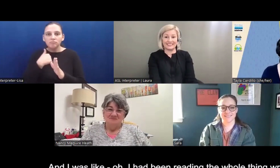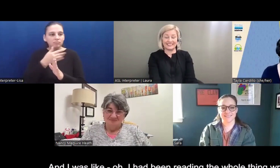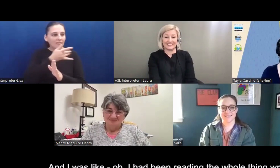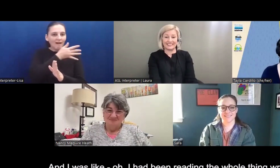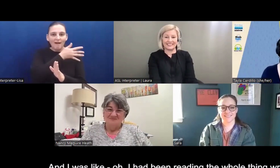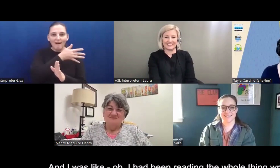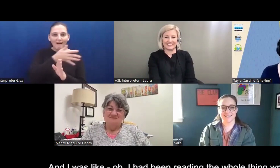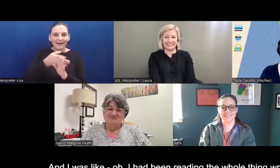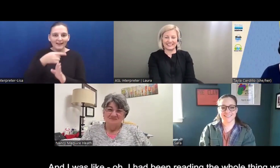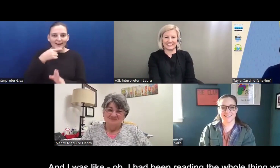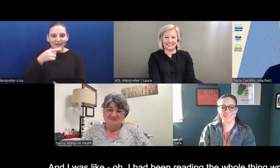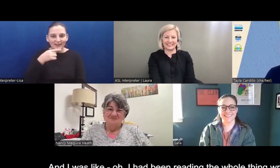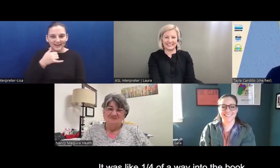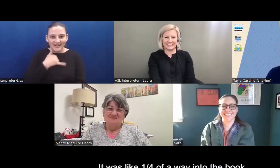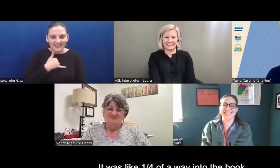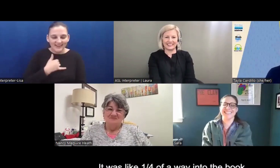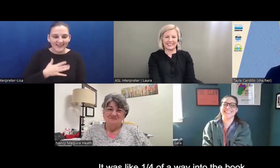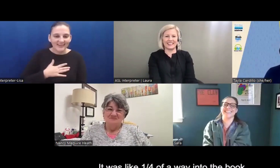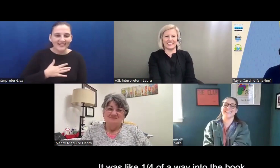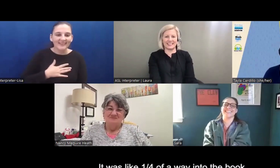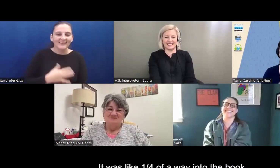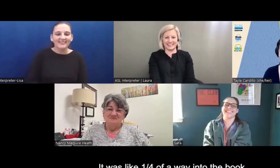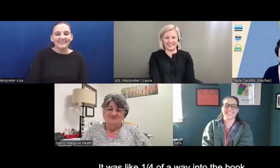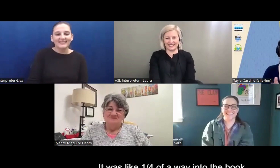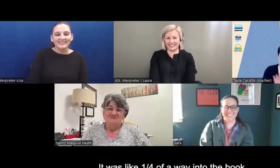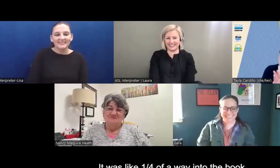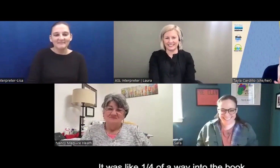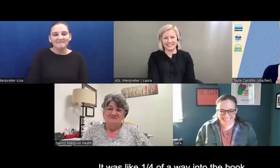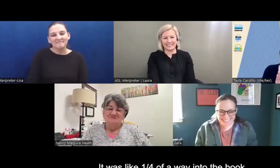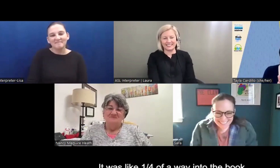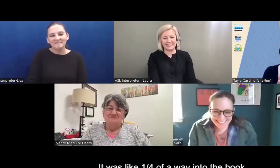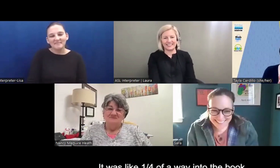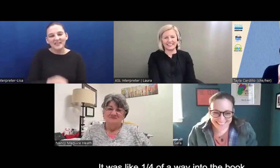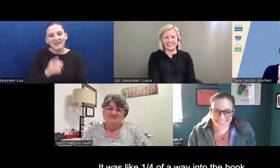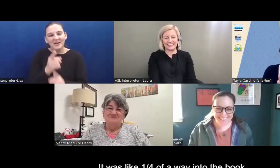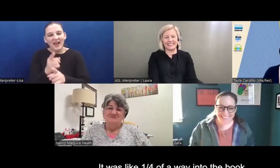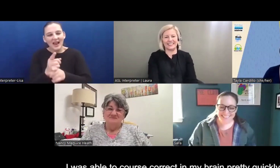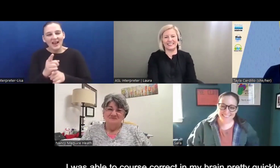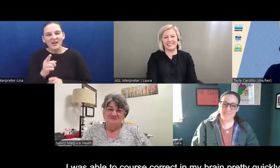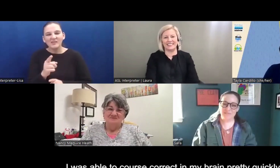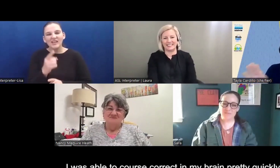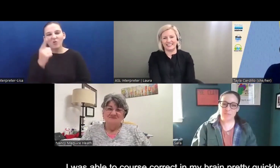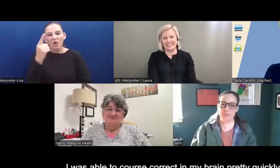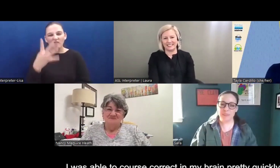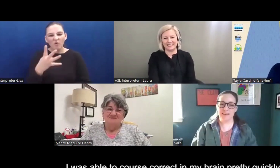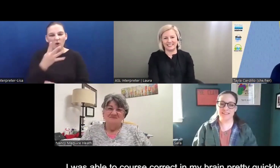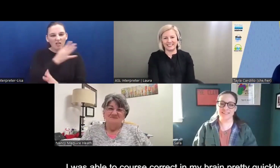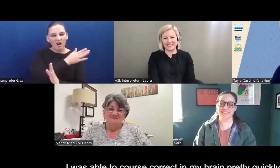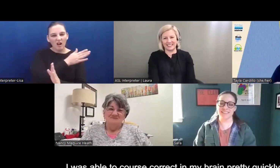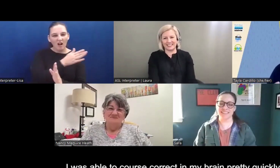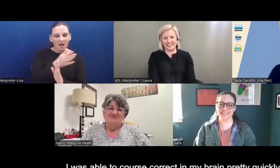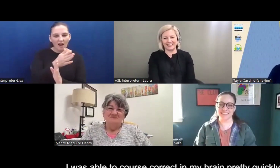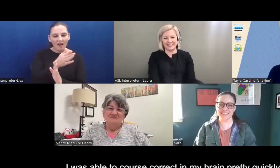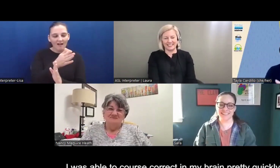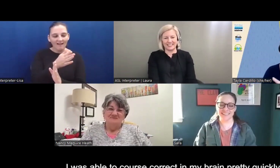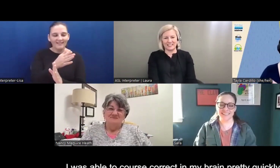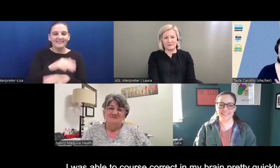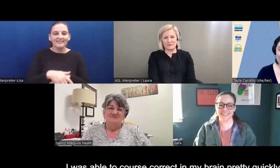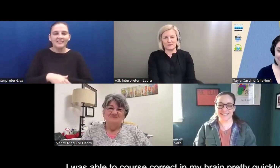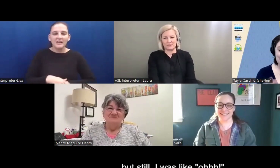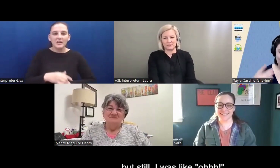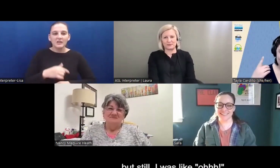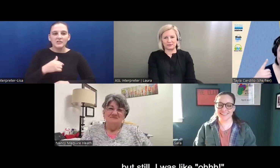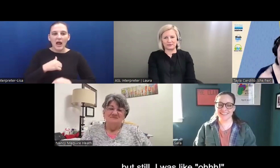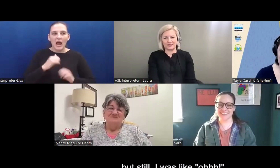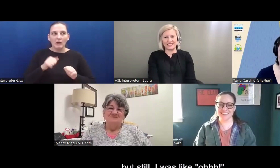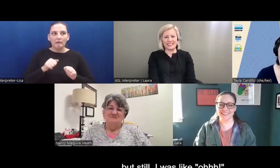thing wrong. Uh, but yeah, it was like a quarter of a way into the book. So it went, we, I was able to